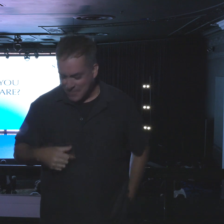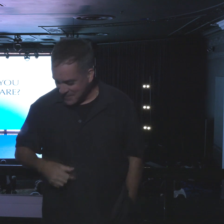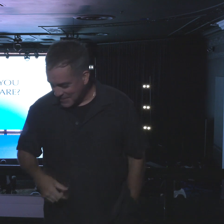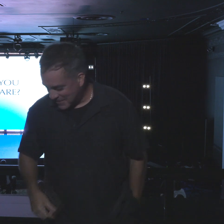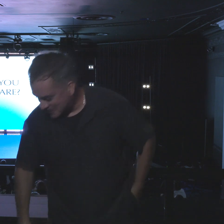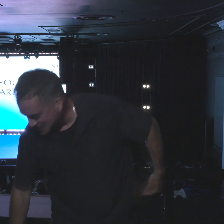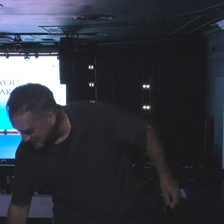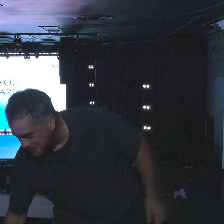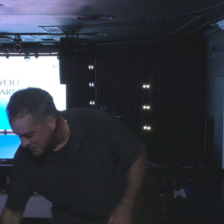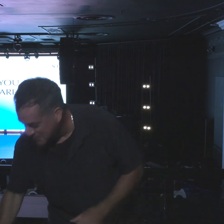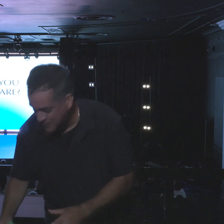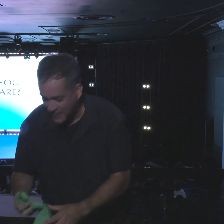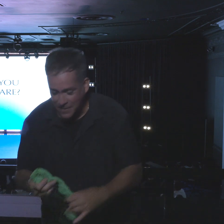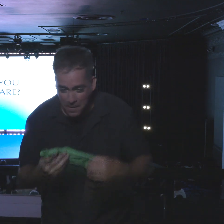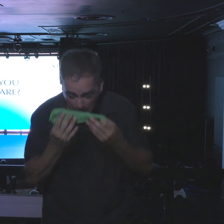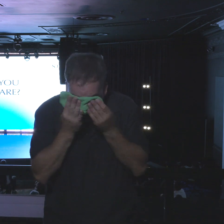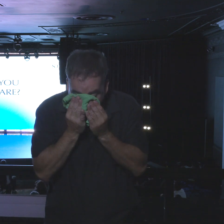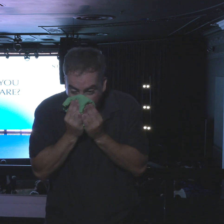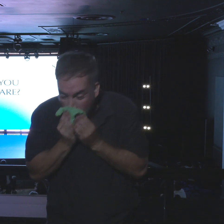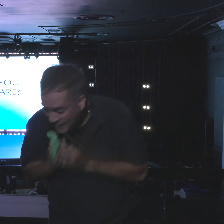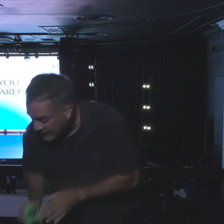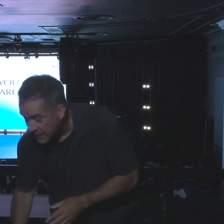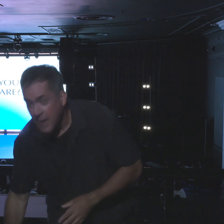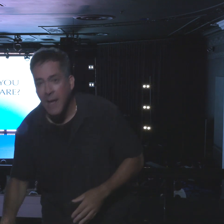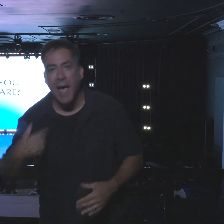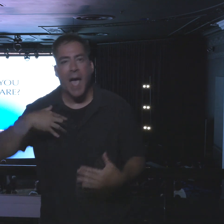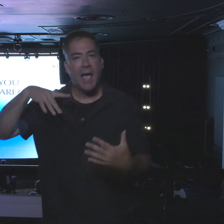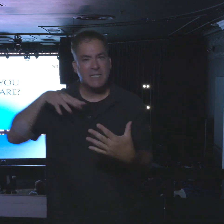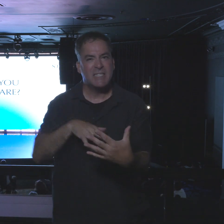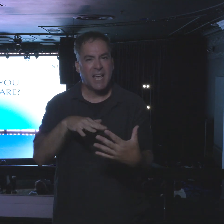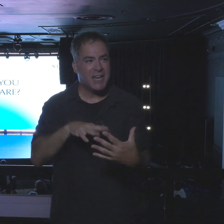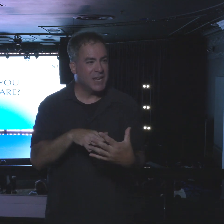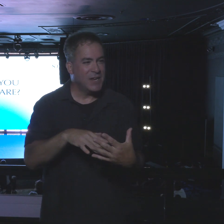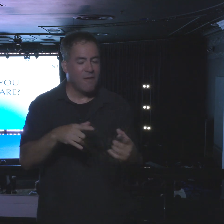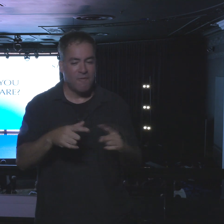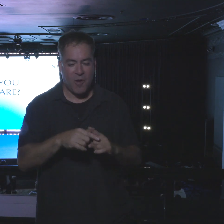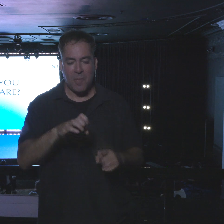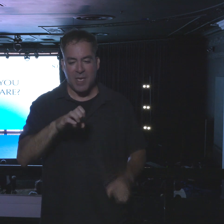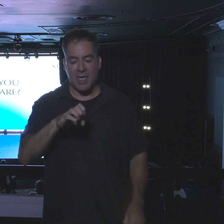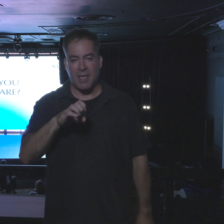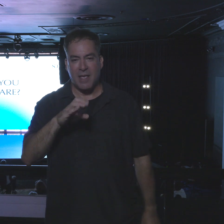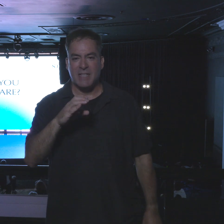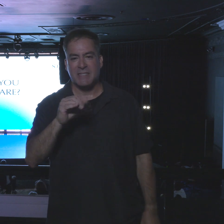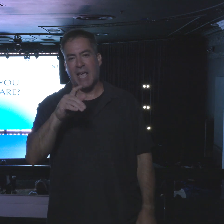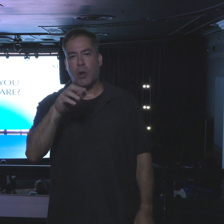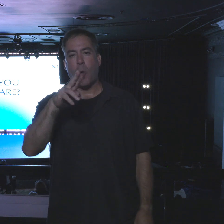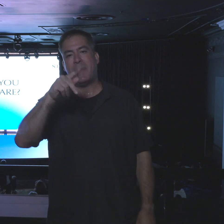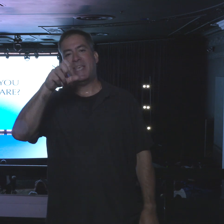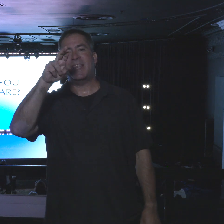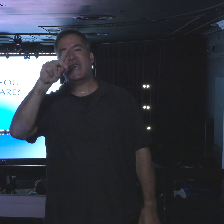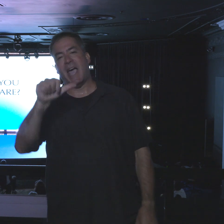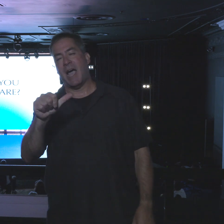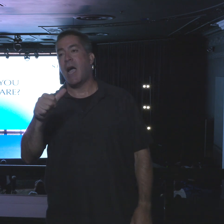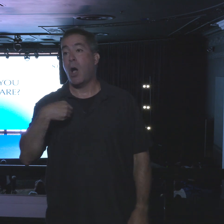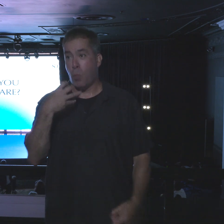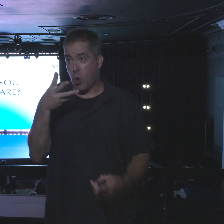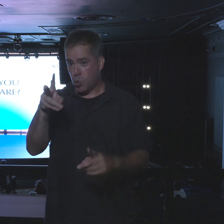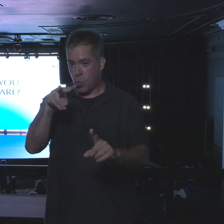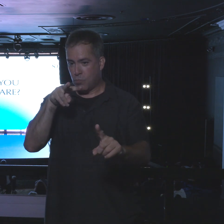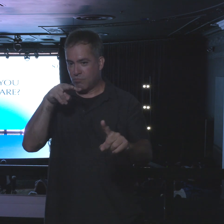So I studied and I want you to see how they saw themselves.